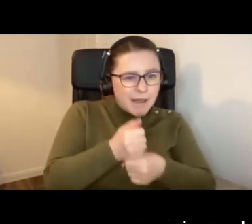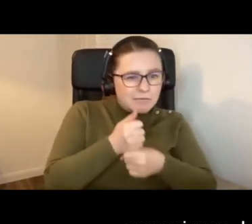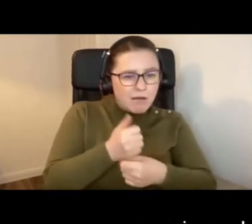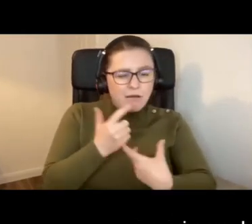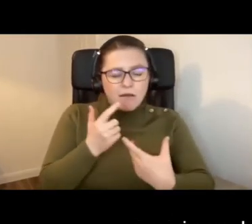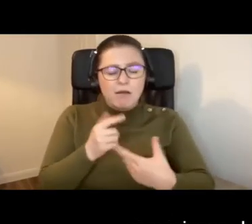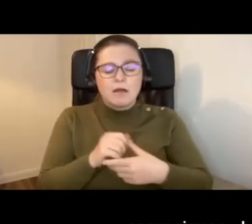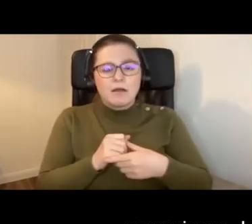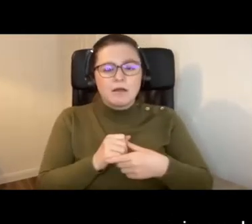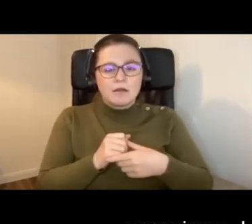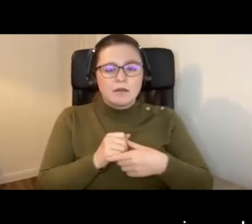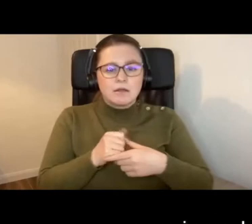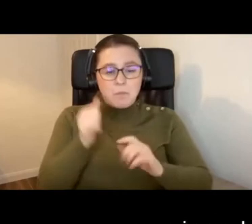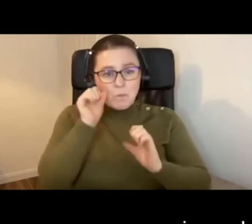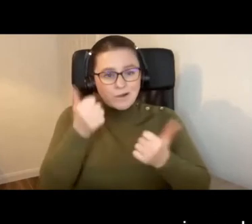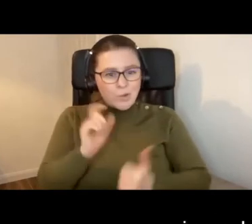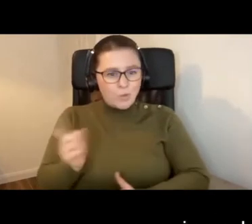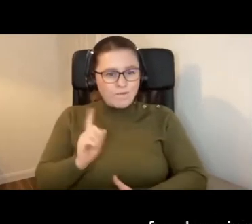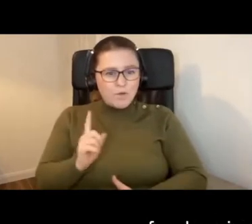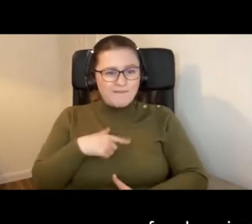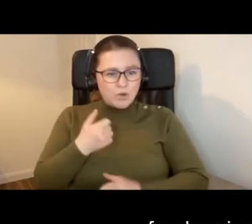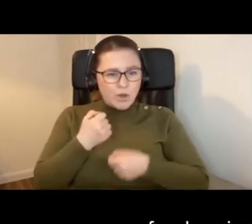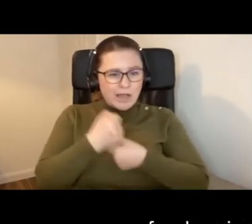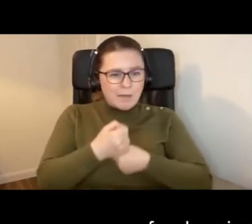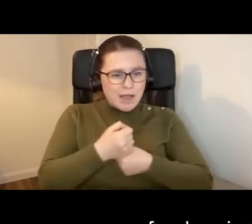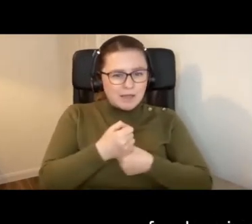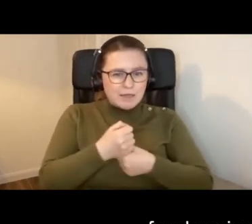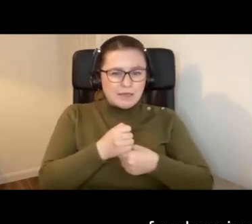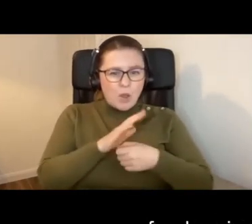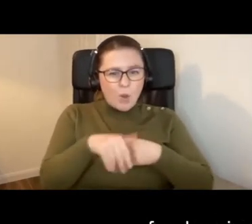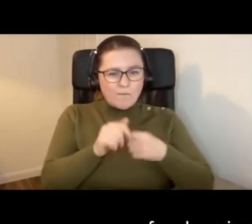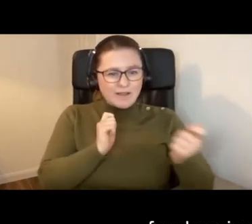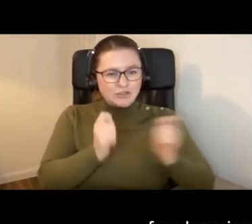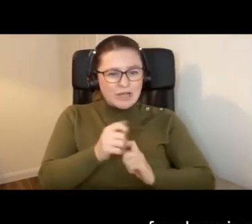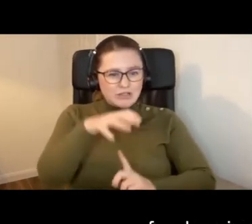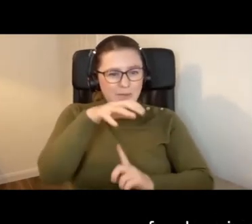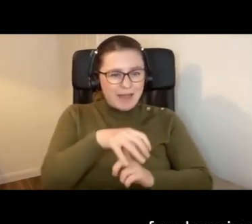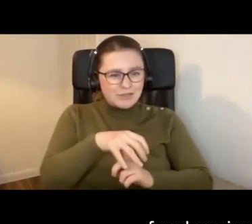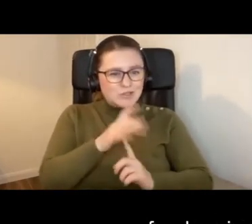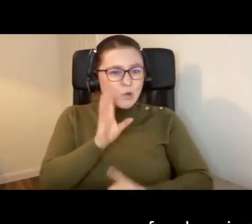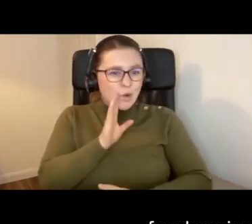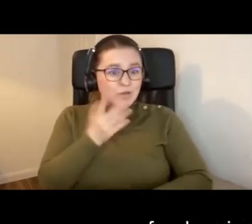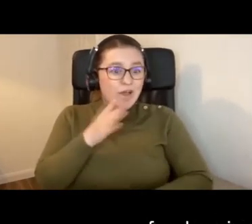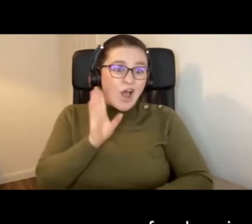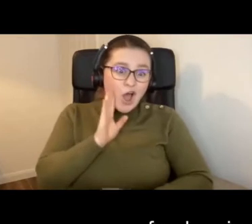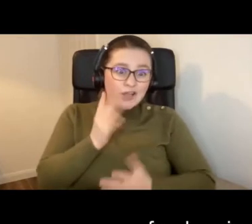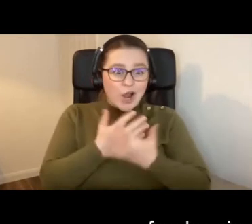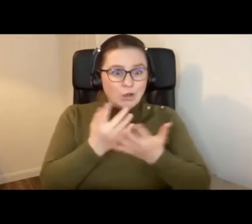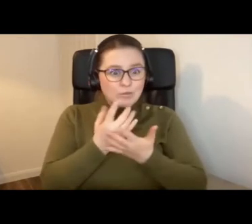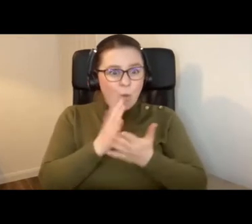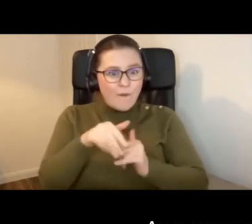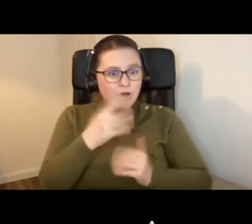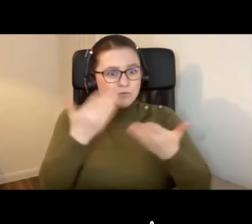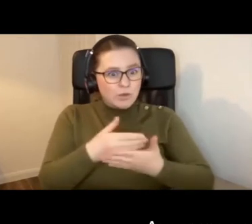am well known for probably campaigning more for changing places toilets, which you've heard quite a few people speak about.